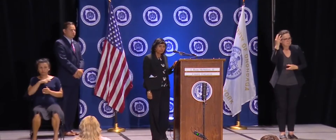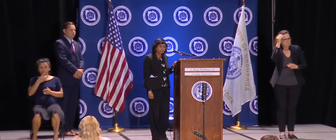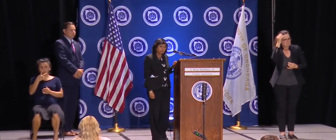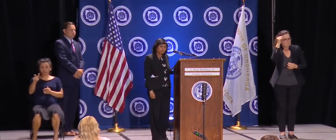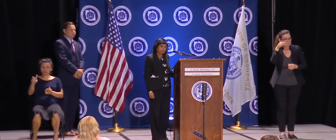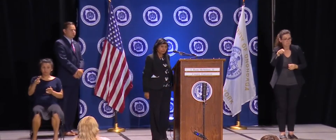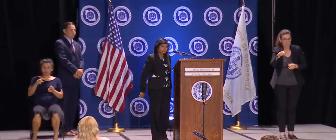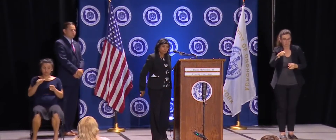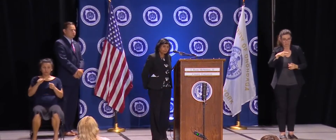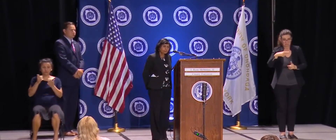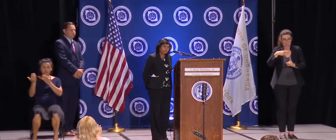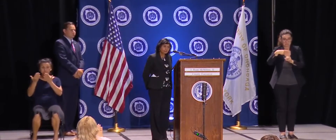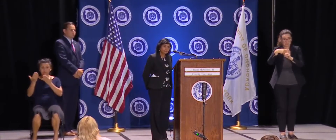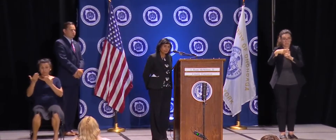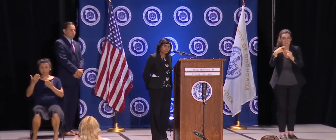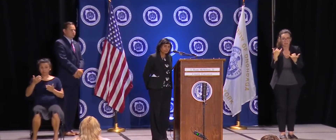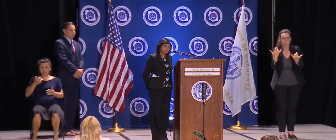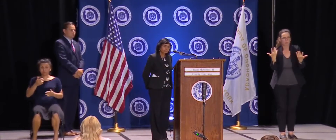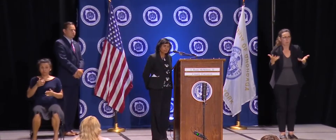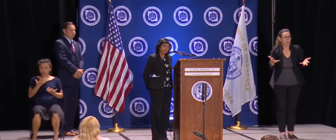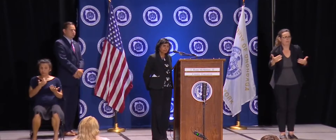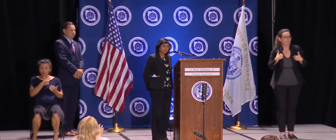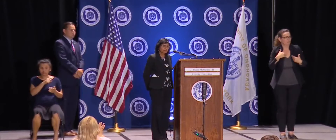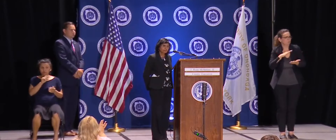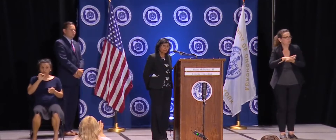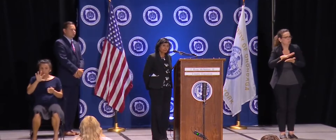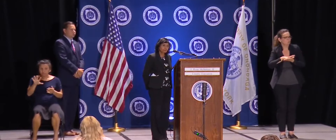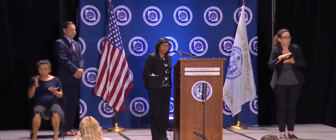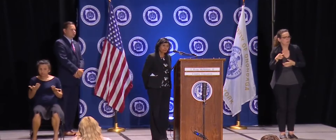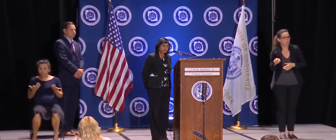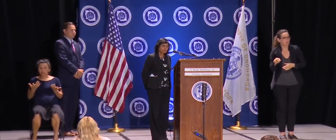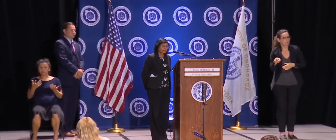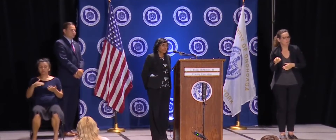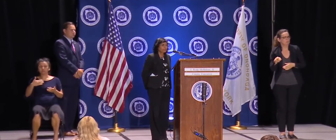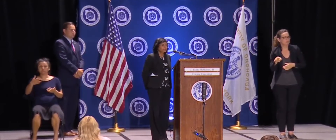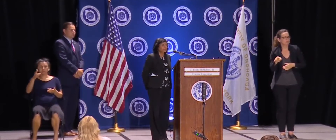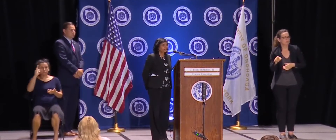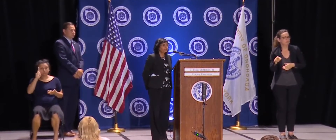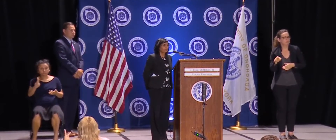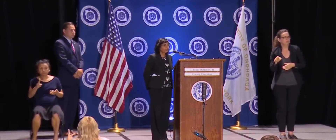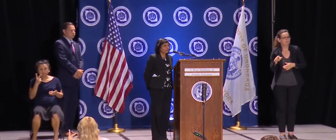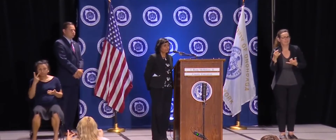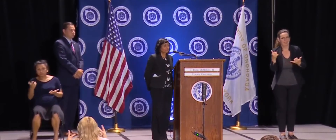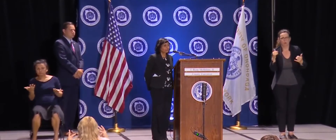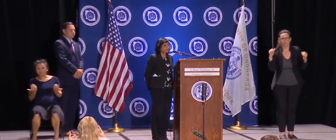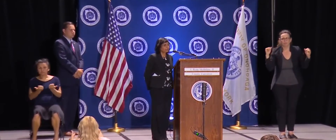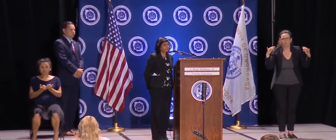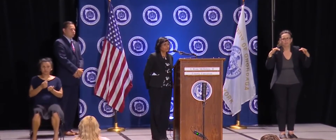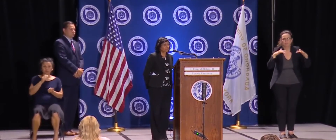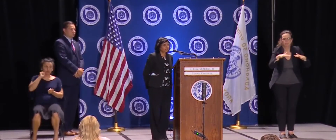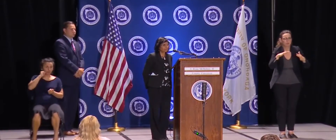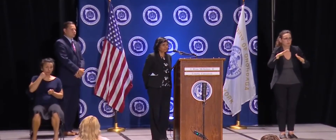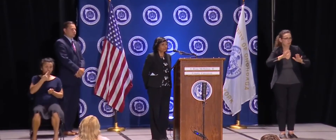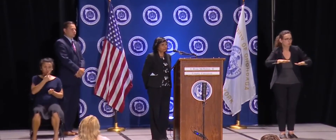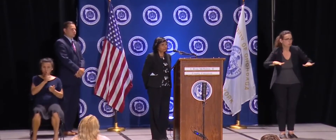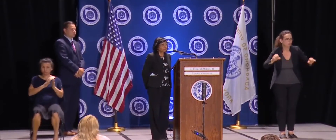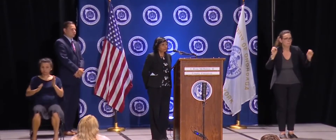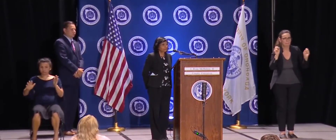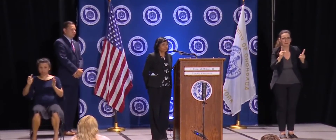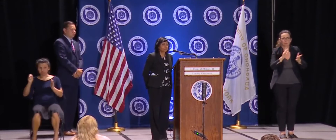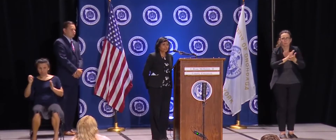back yet. So what, what can we kind of expect when everyone's back K through 12? So as I have mentioned,